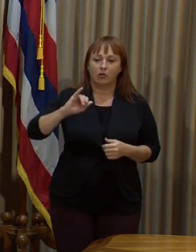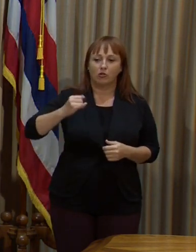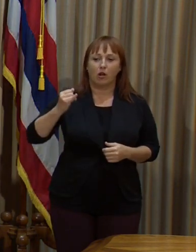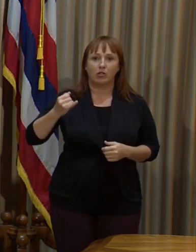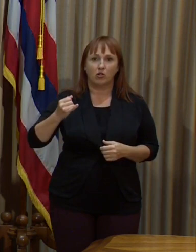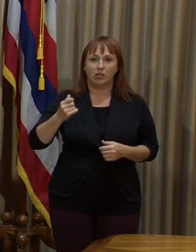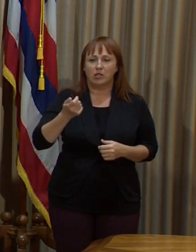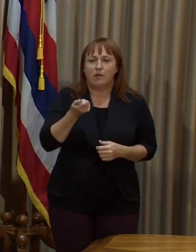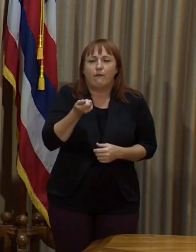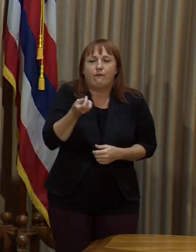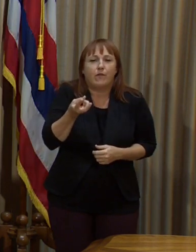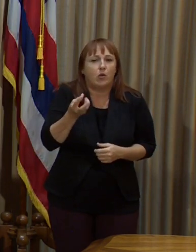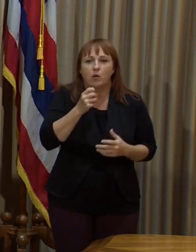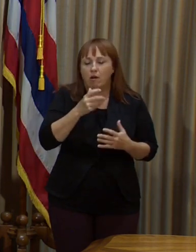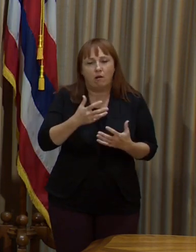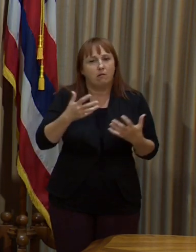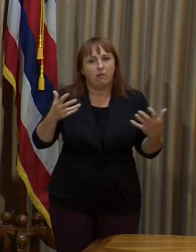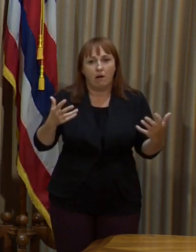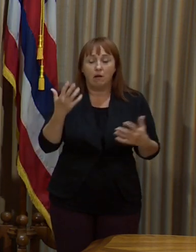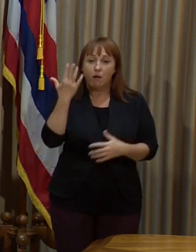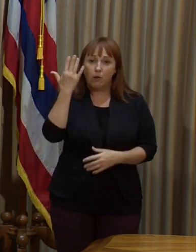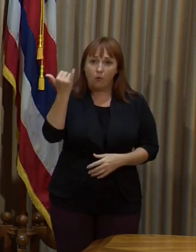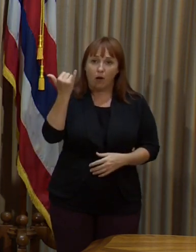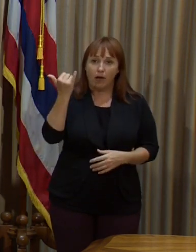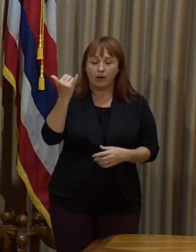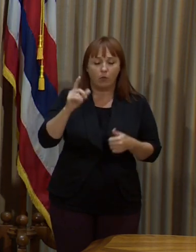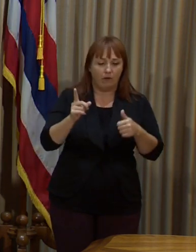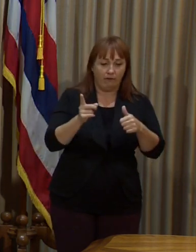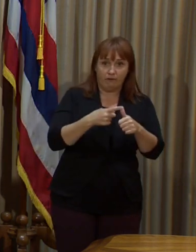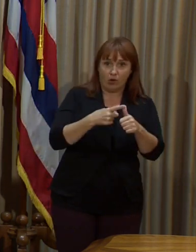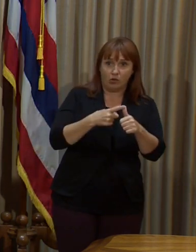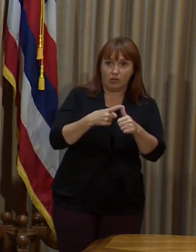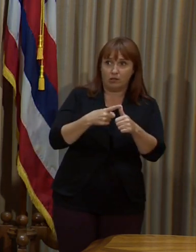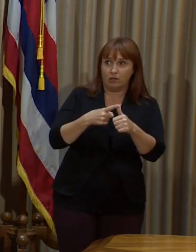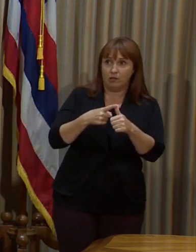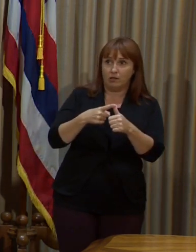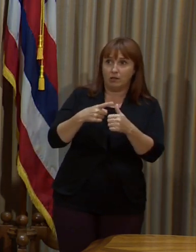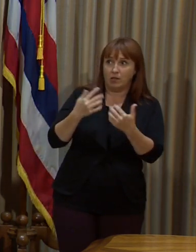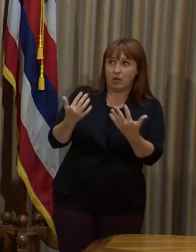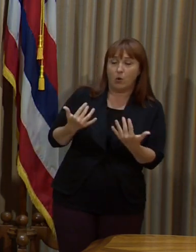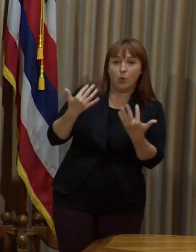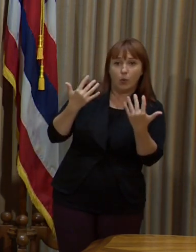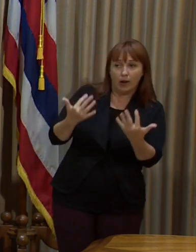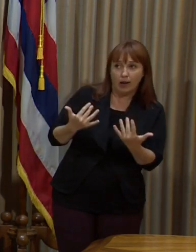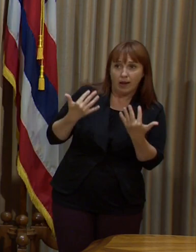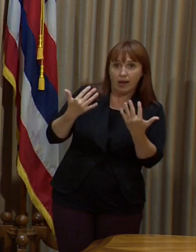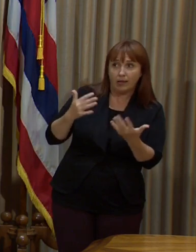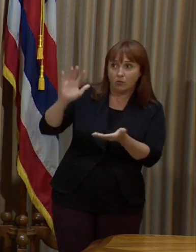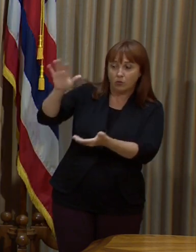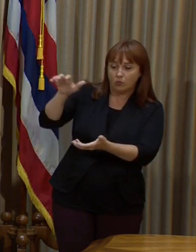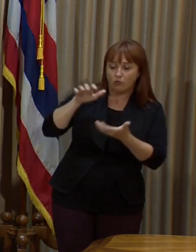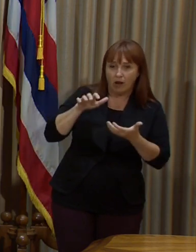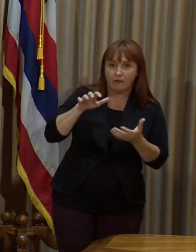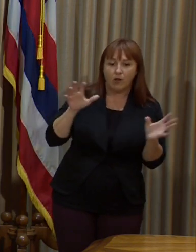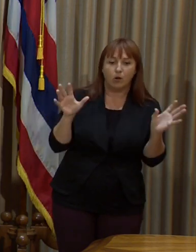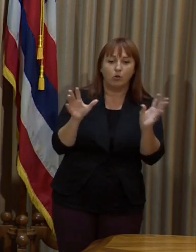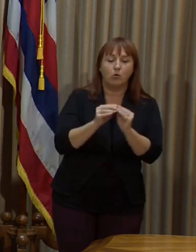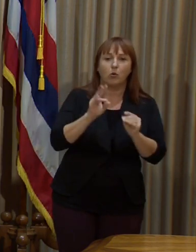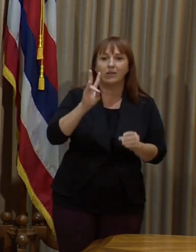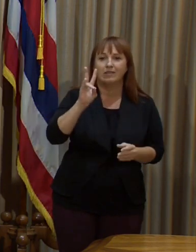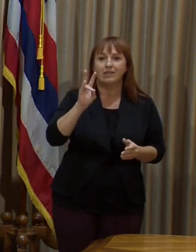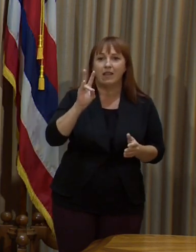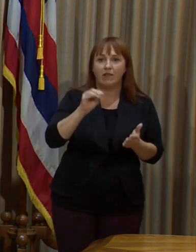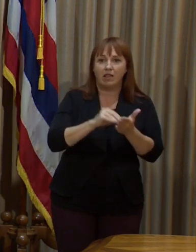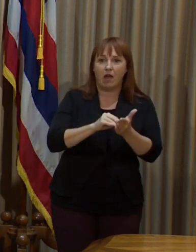& Johnson shots, as you know, because of first it didn't come live for a while. We did 17,000 total shots. That's the one